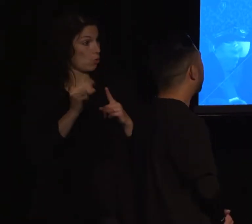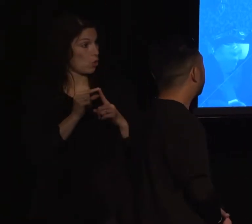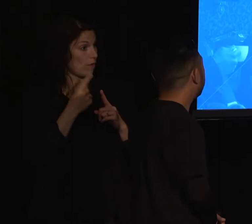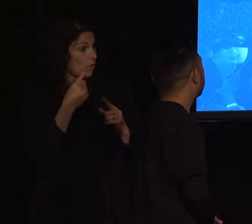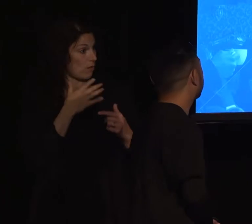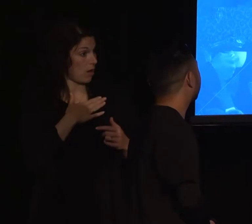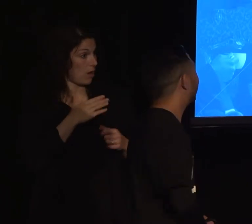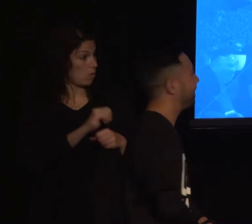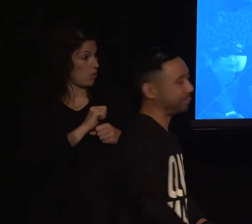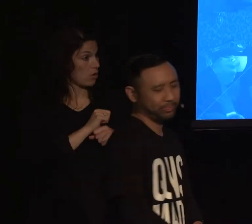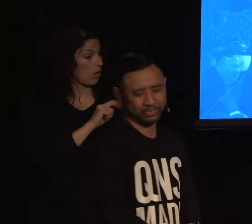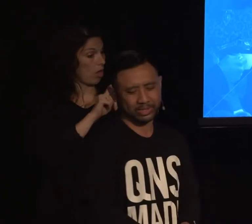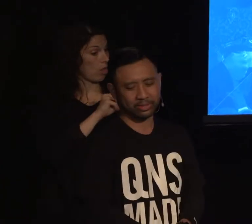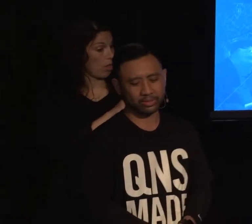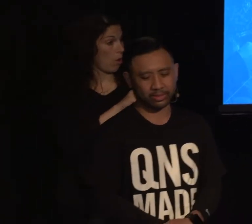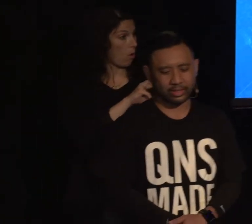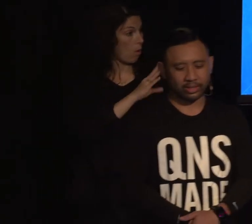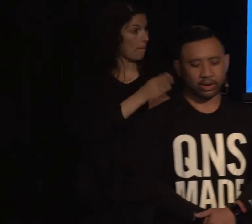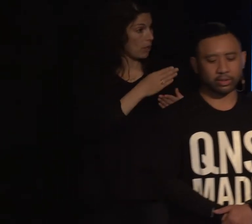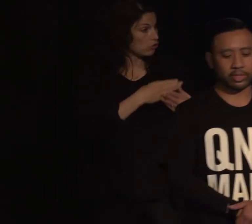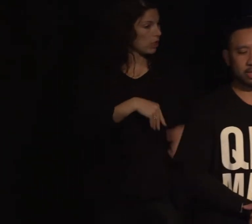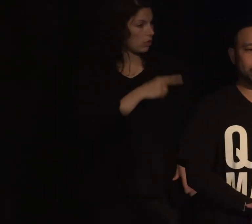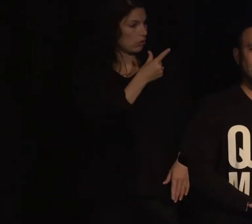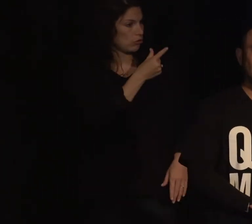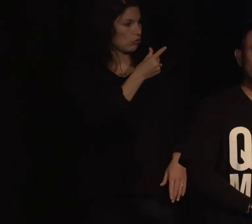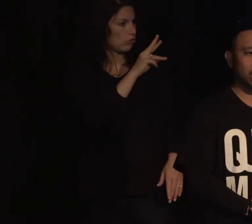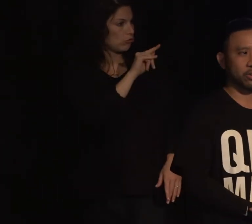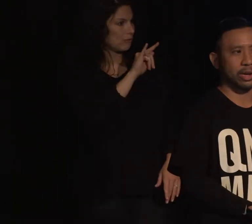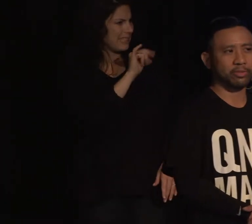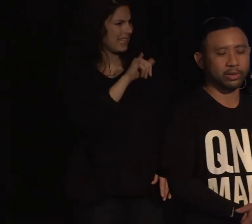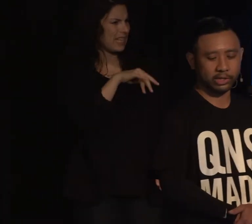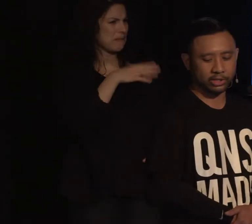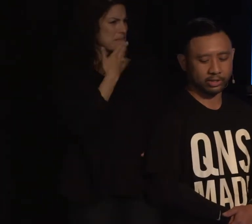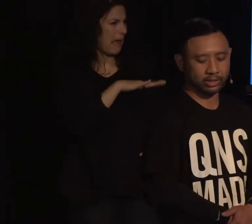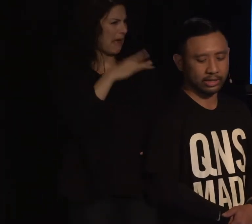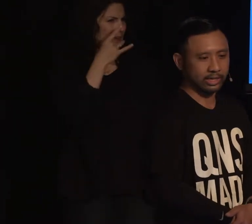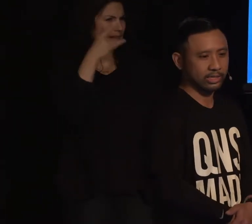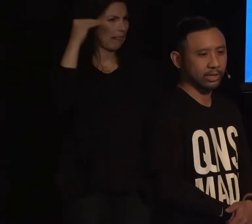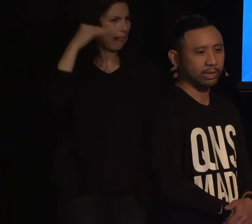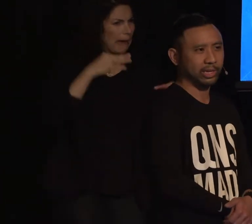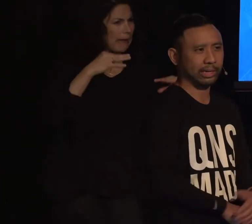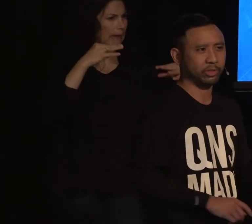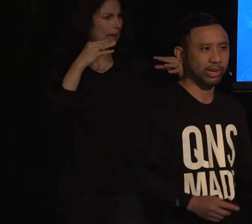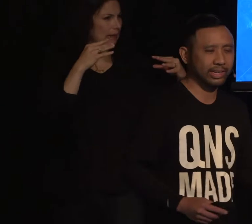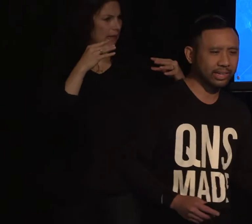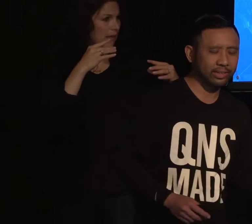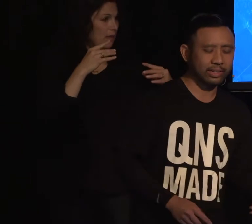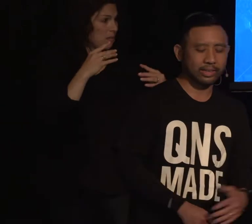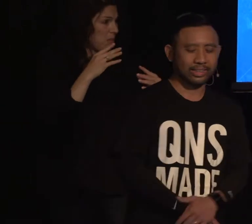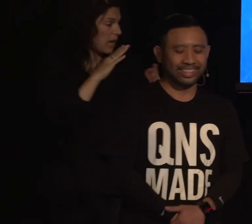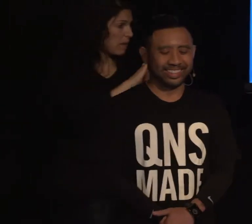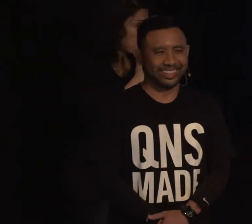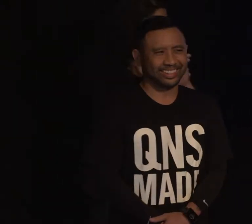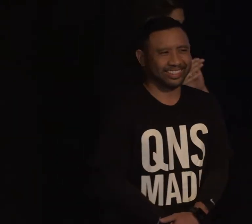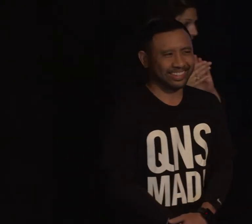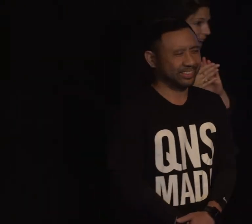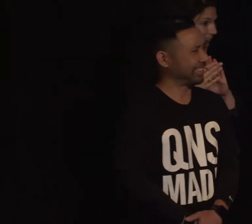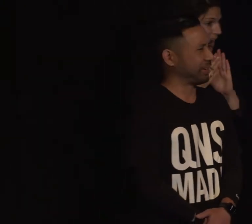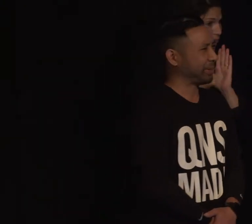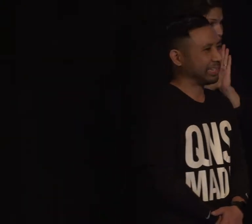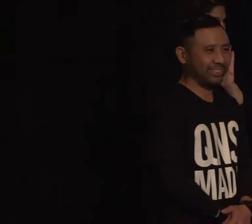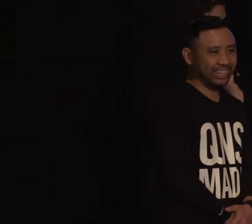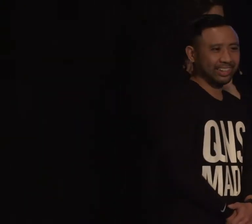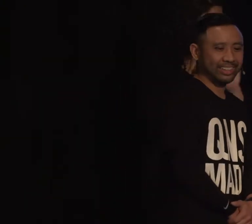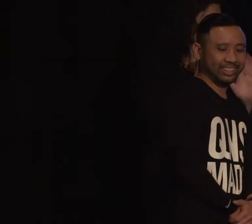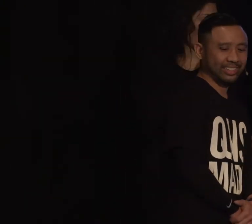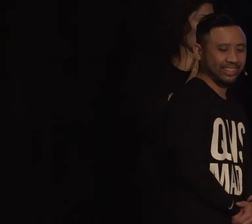Low budget. You know, all of this bad lighting and grainy footage, I guess, suddenly became trendy. It